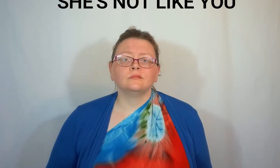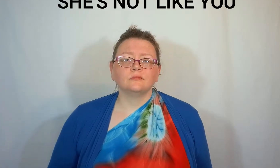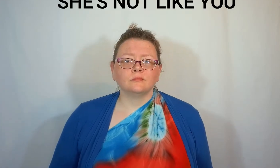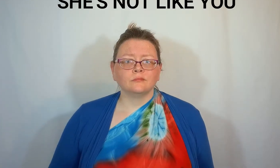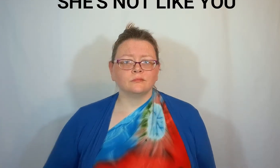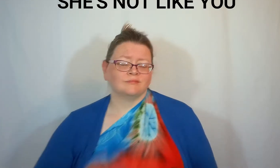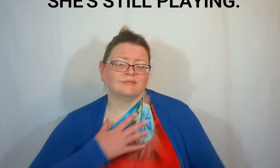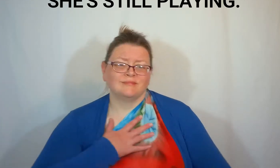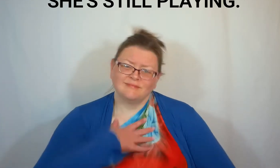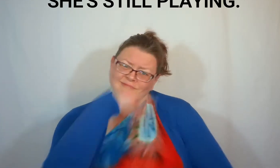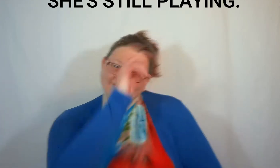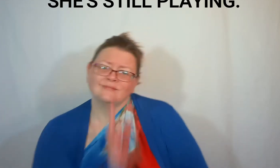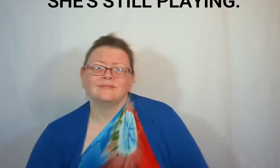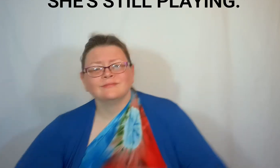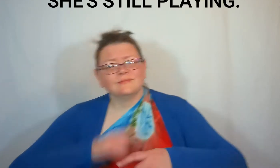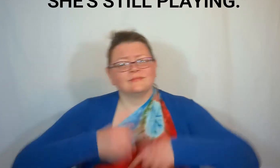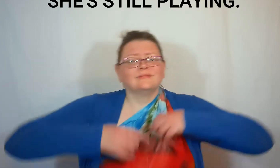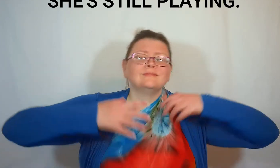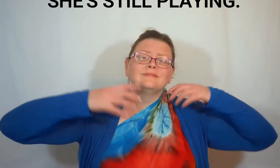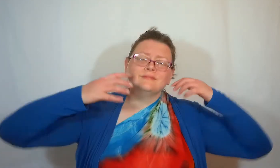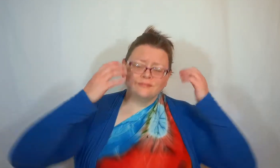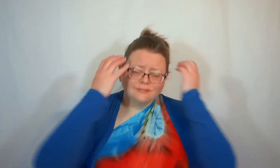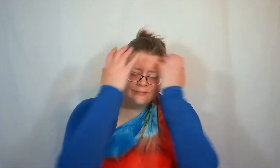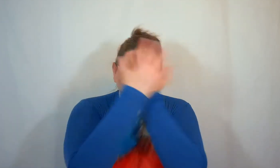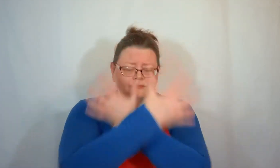I felt alone, still feel afraid,